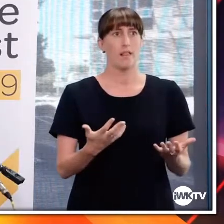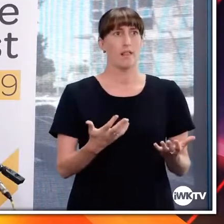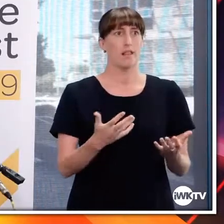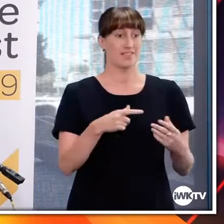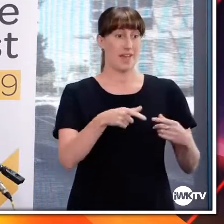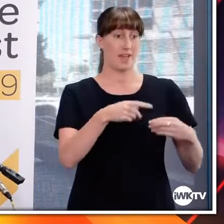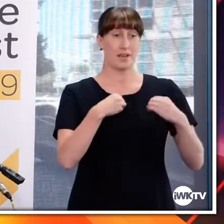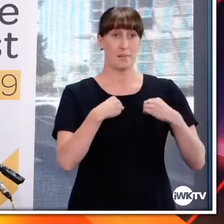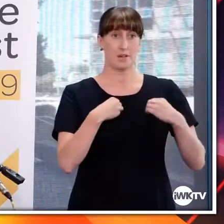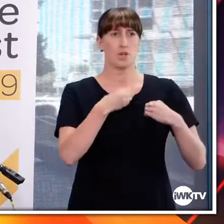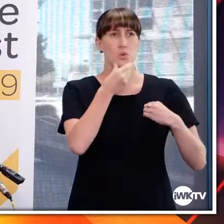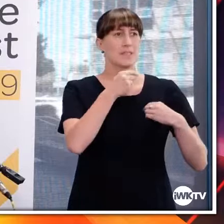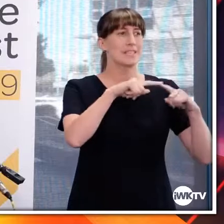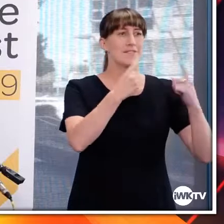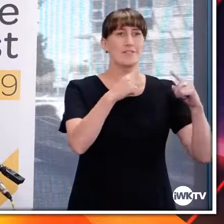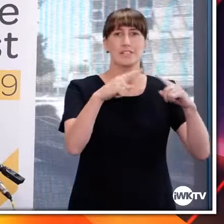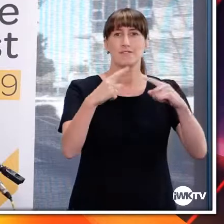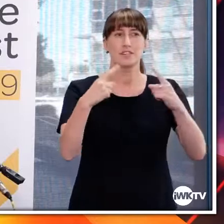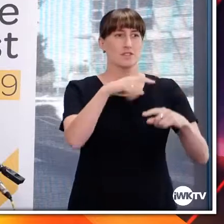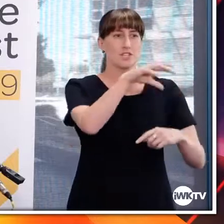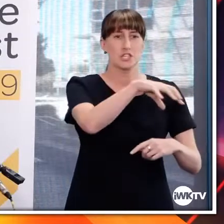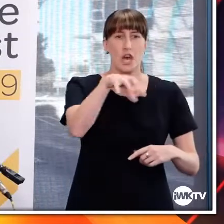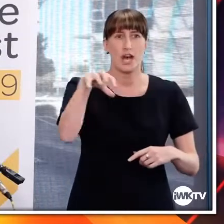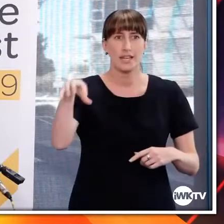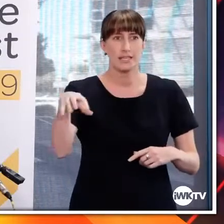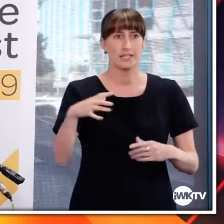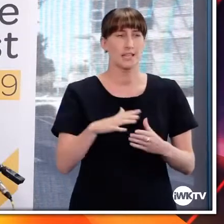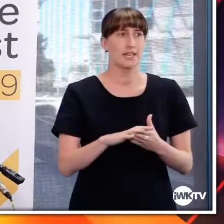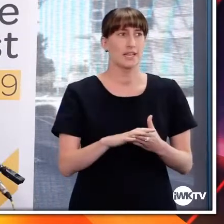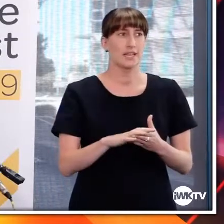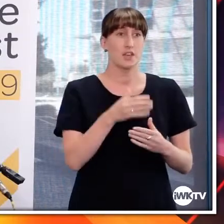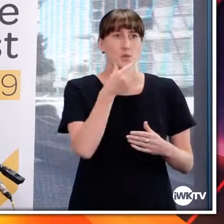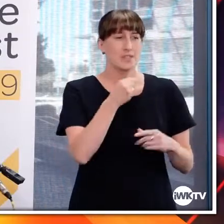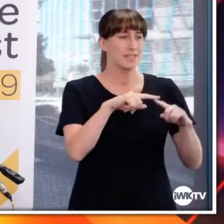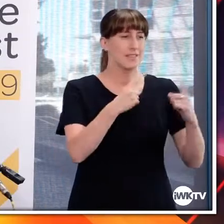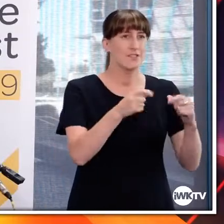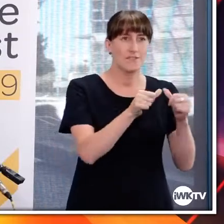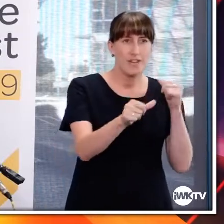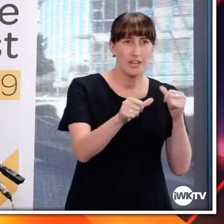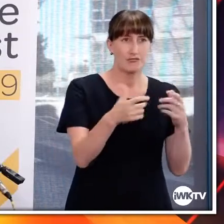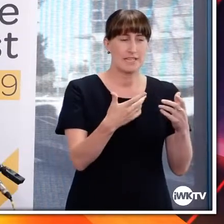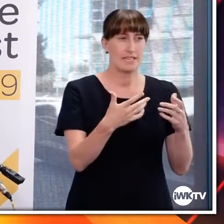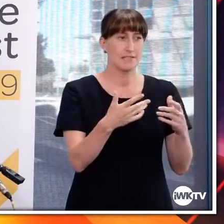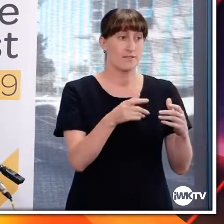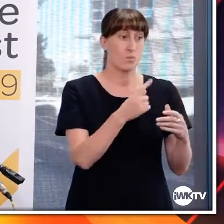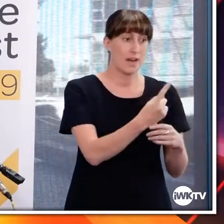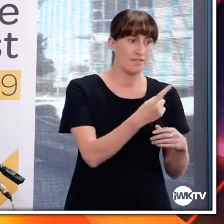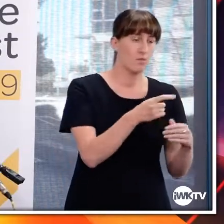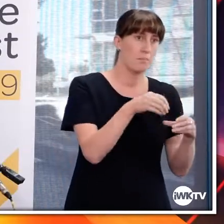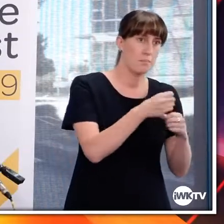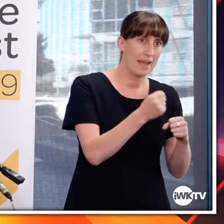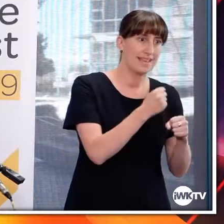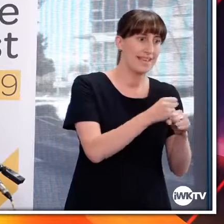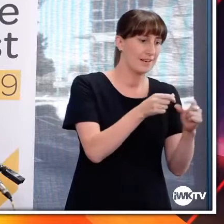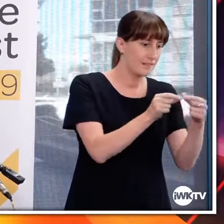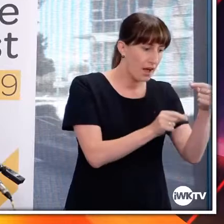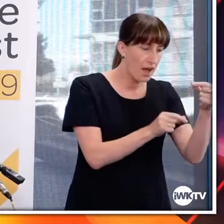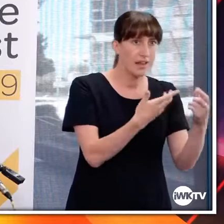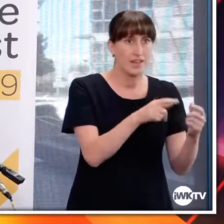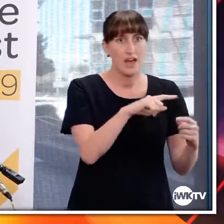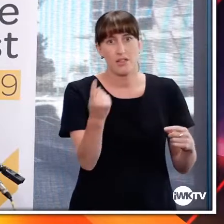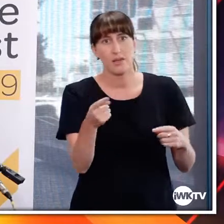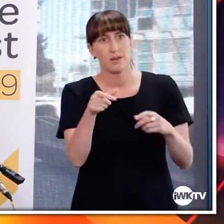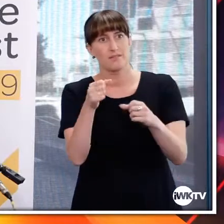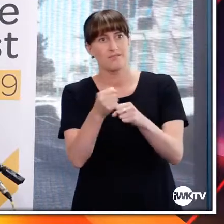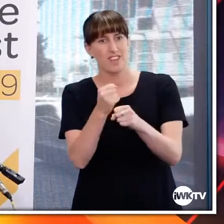sites for starting material and then putting it into the vials. So predominantly in Germany, Belgium, the